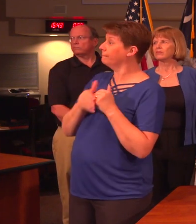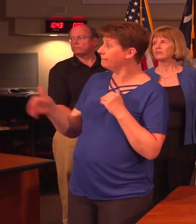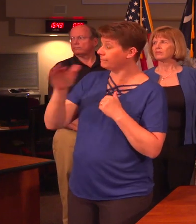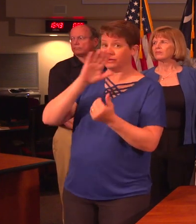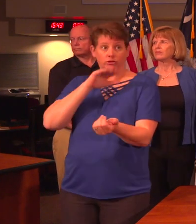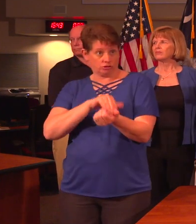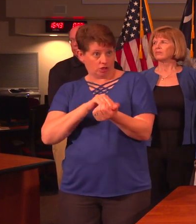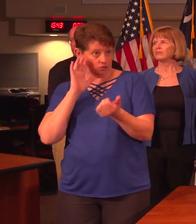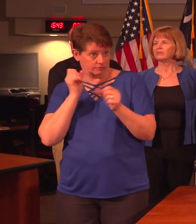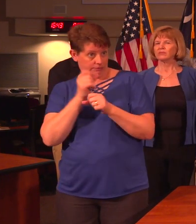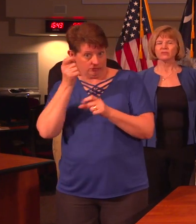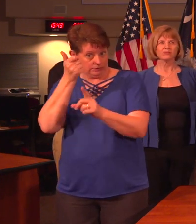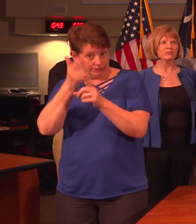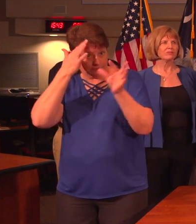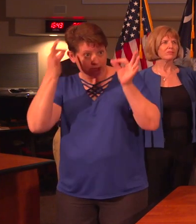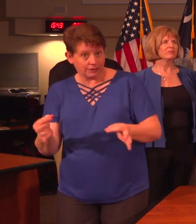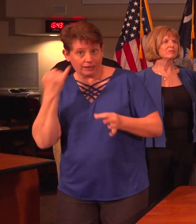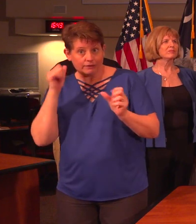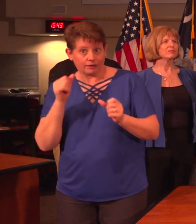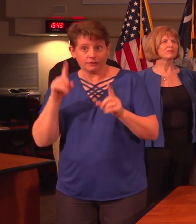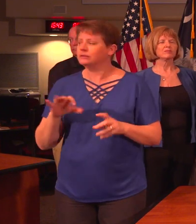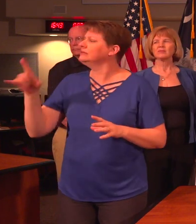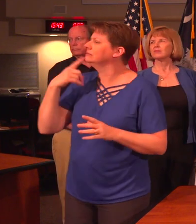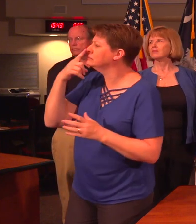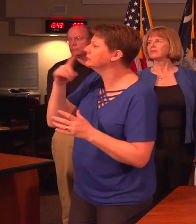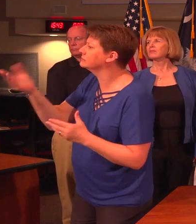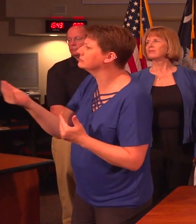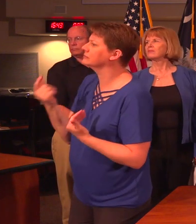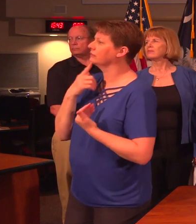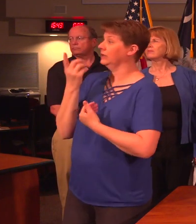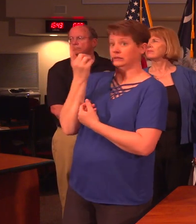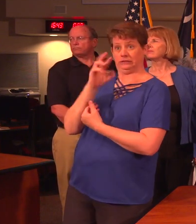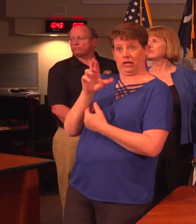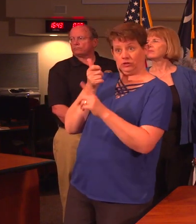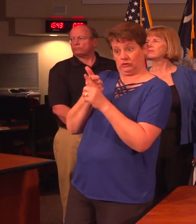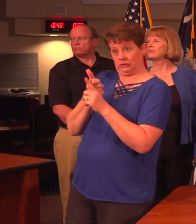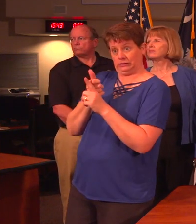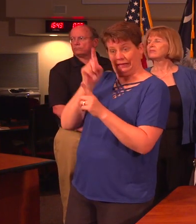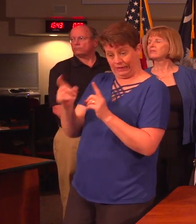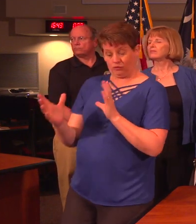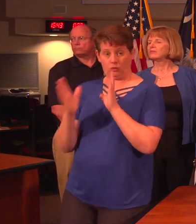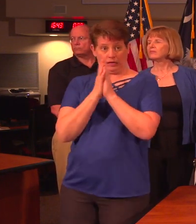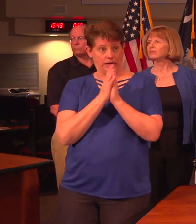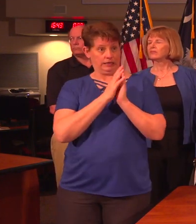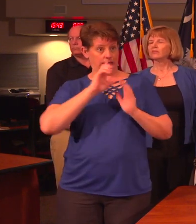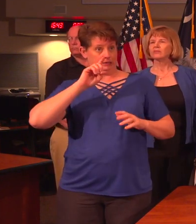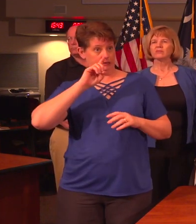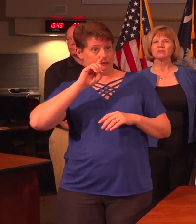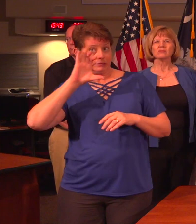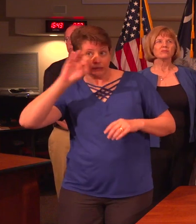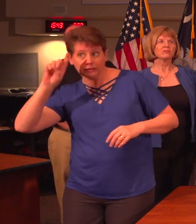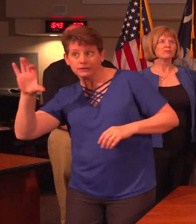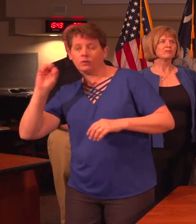doctors going to be able to make their own judgment calls as far as if they can test? I'm sorry, say again? Moving forward, are doctors going to still have to consult on a patient-by-patient basis with the